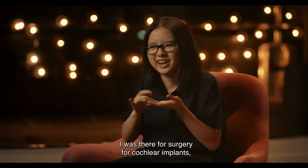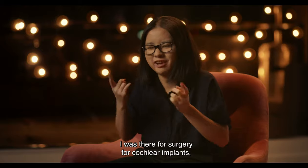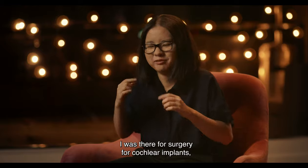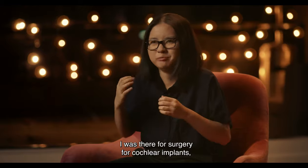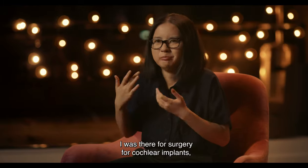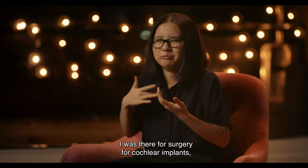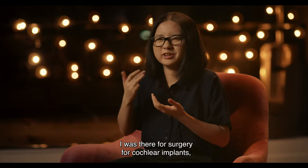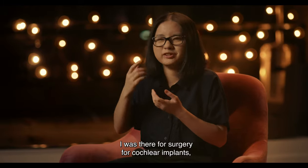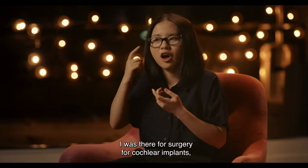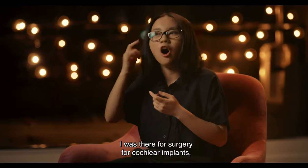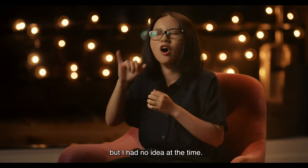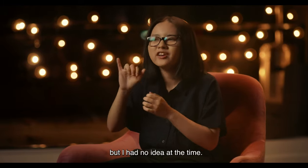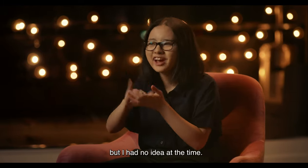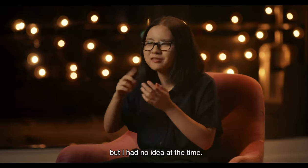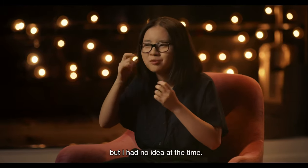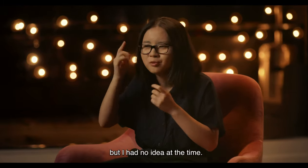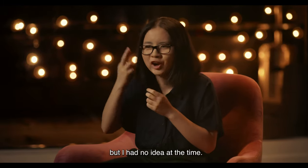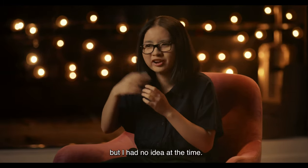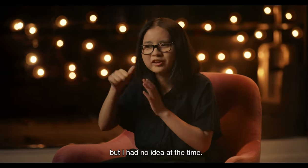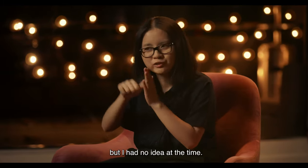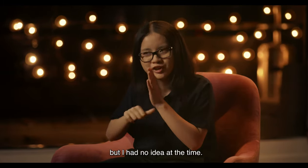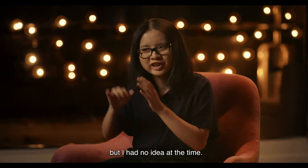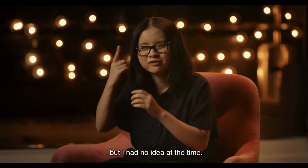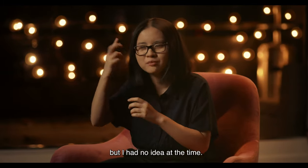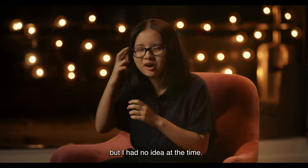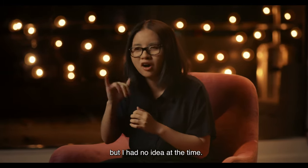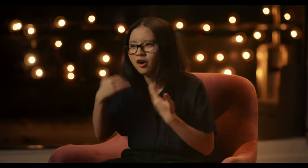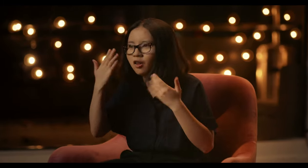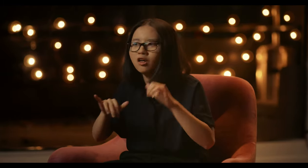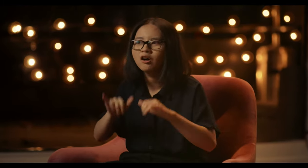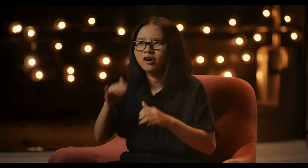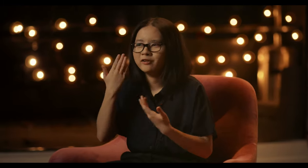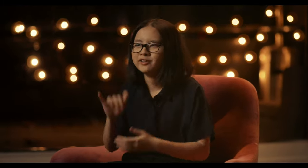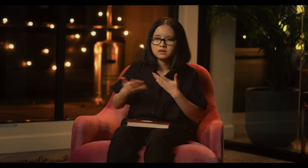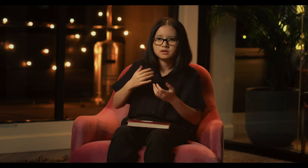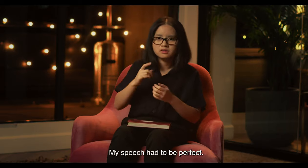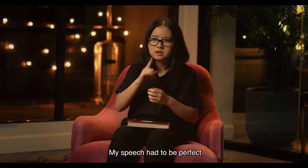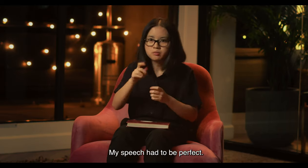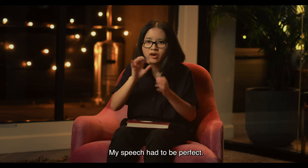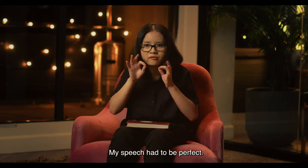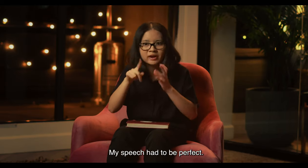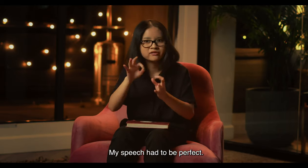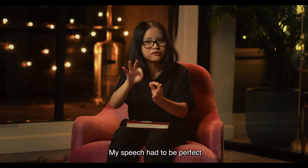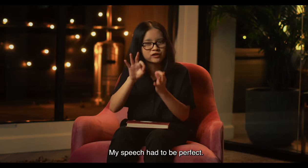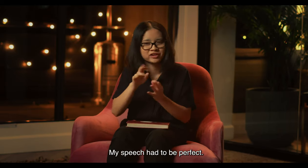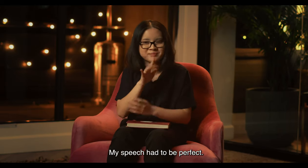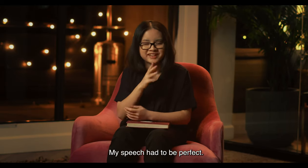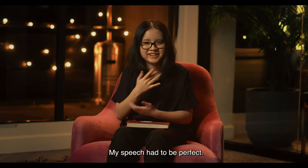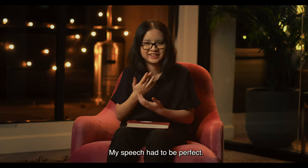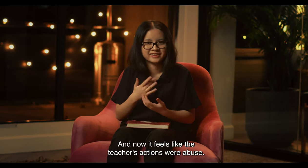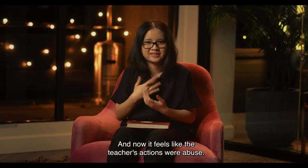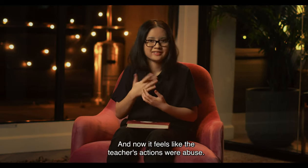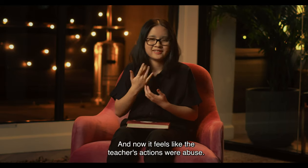surgery, for cochlear implants, but I had no idea at the time. My speech had to be perfect